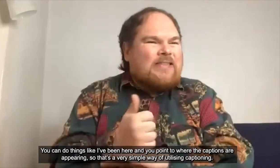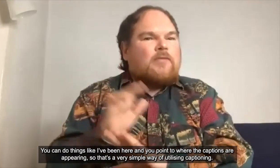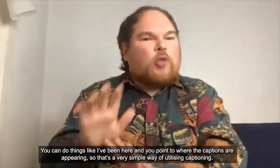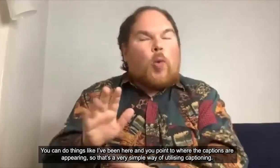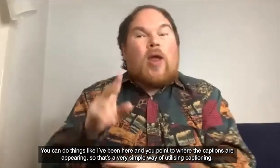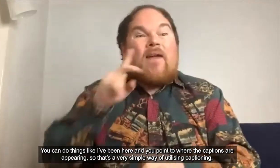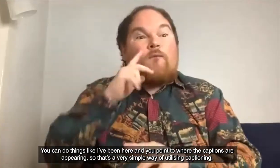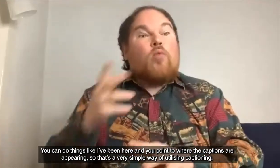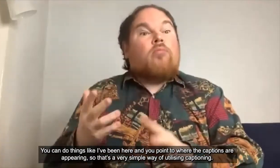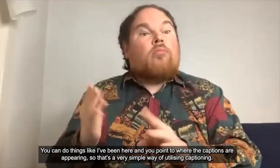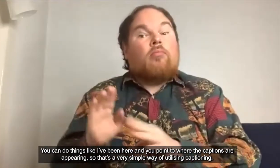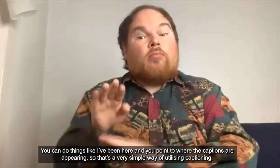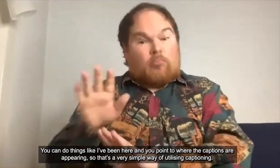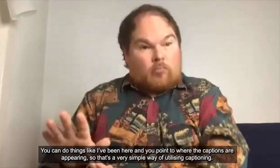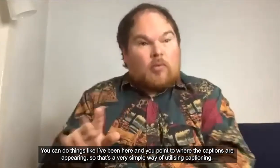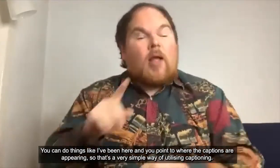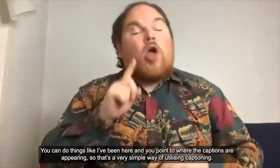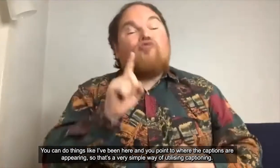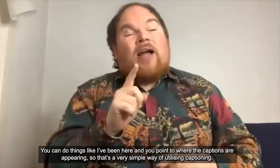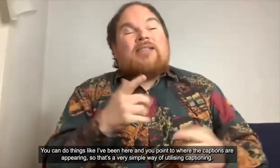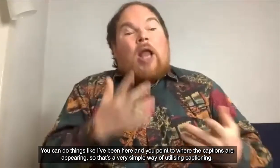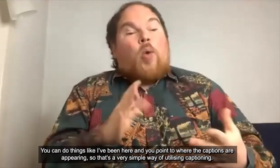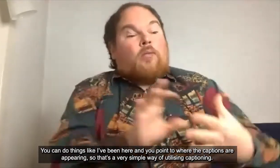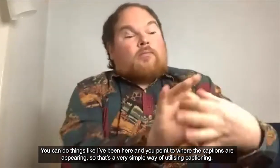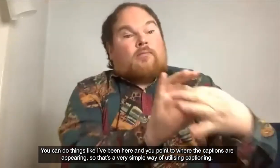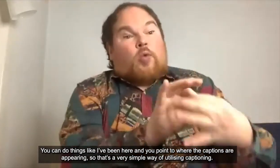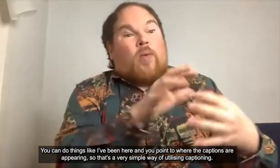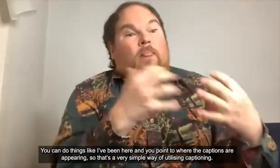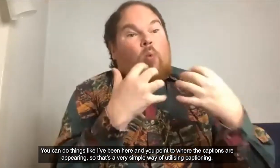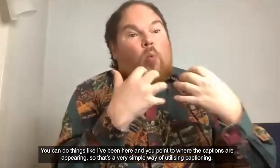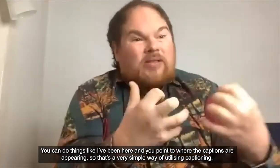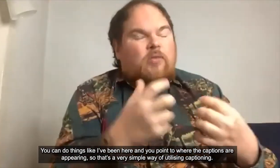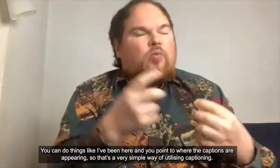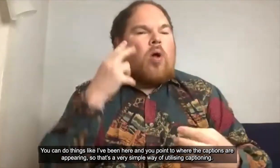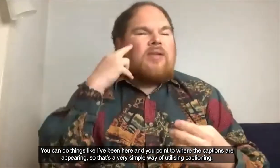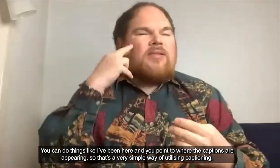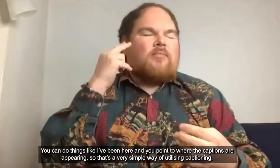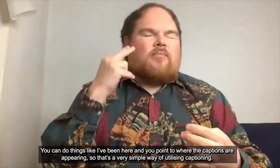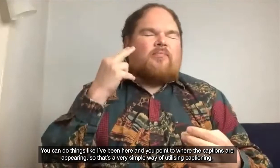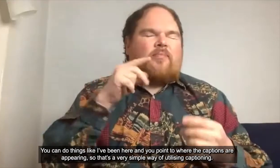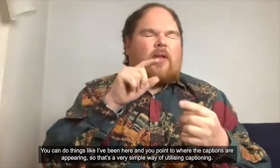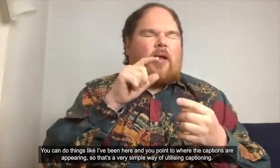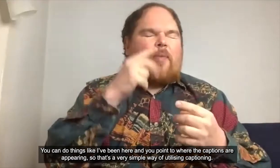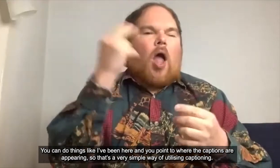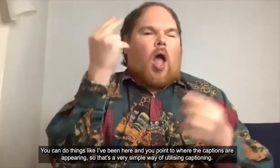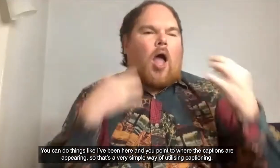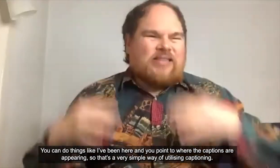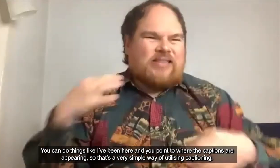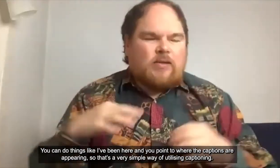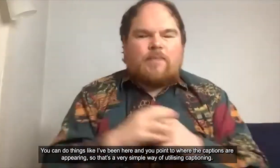to to where the captions are appearing so that's a very simple way of utilizing captioning